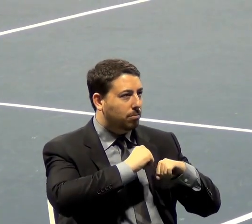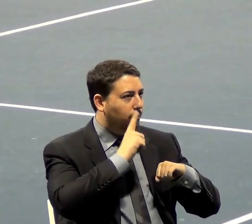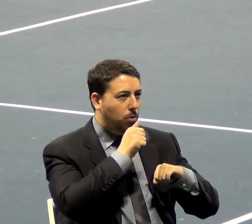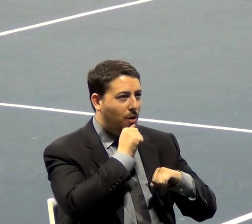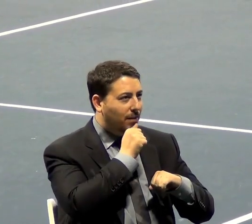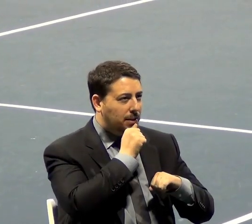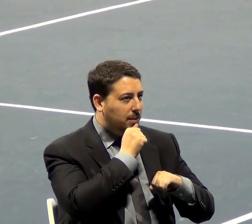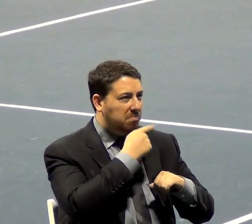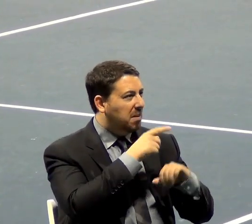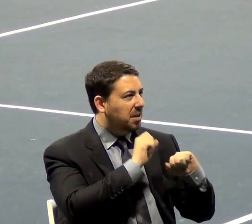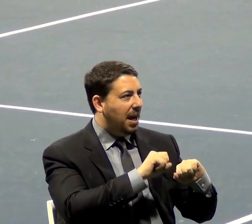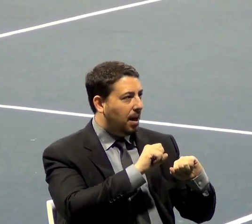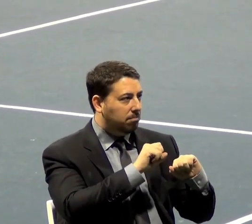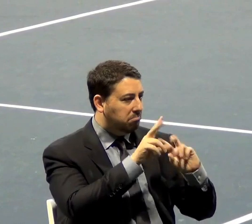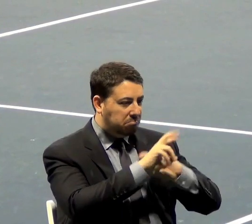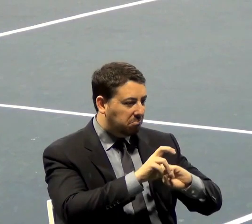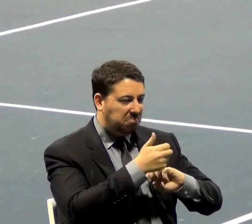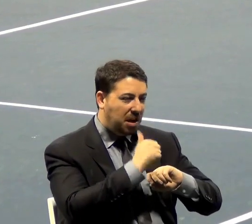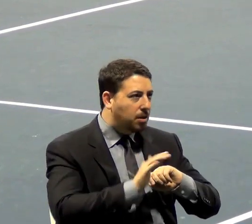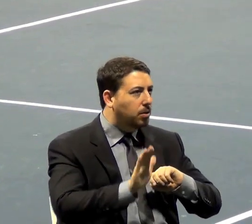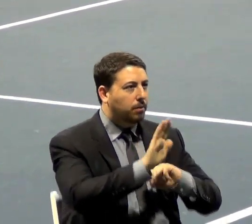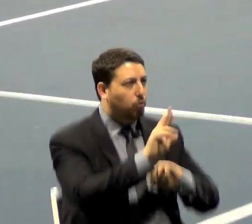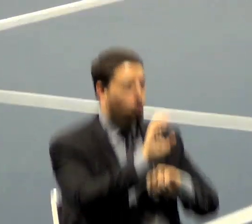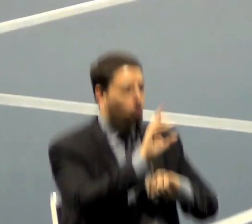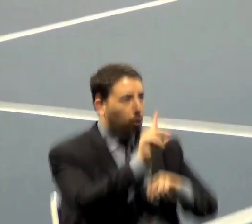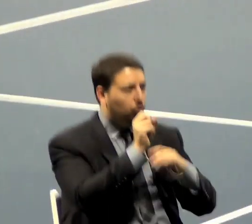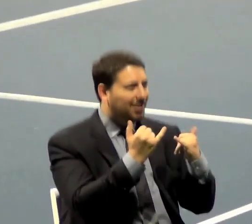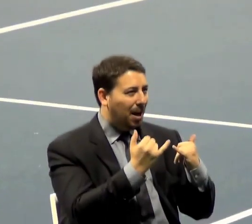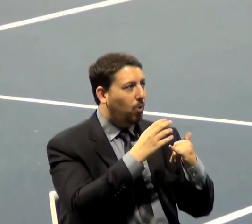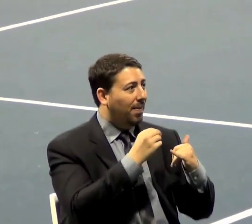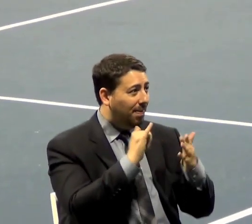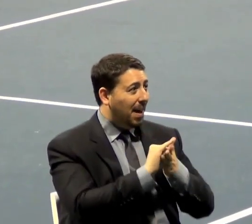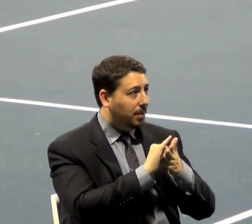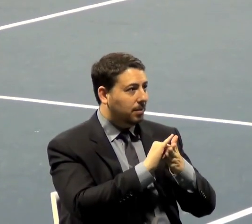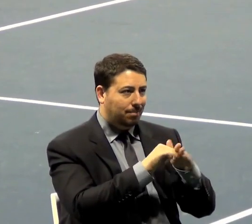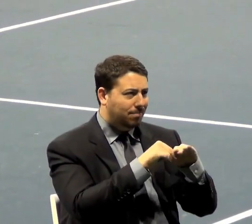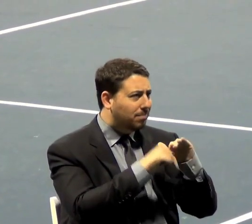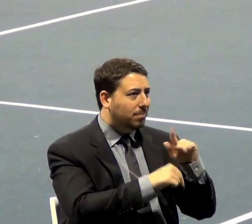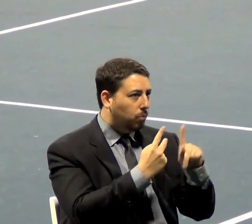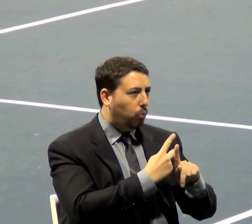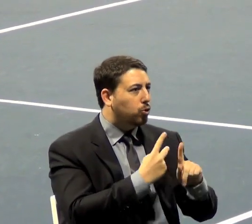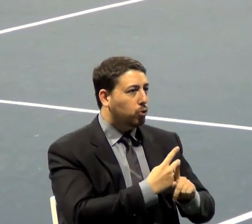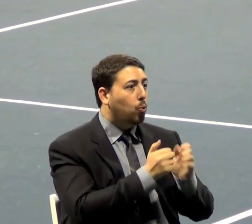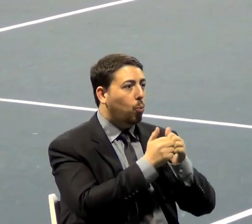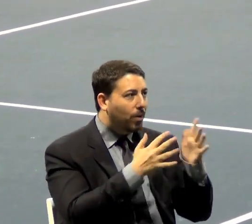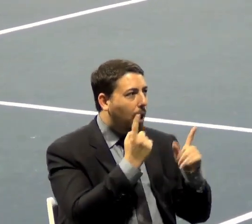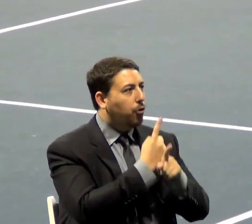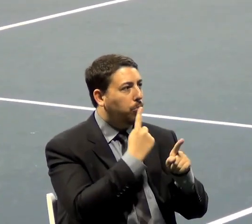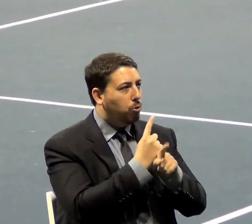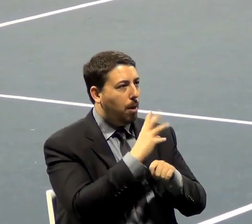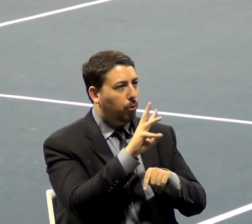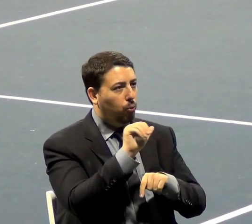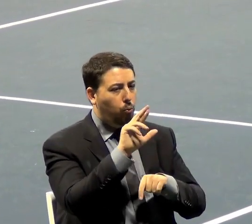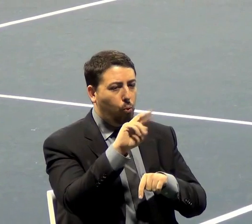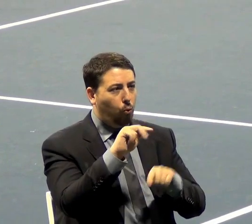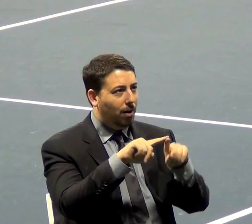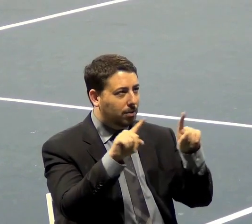at any of our records now, and it's expanding rapidly without the proper search warrant. And that is one of the